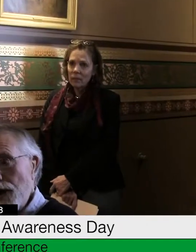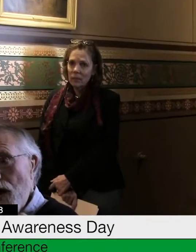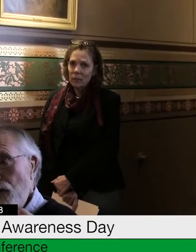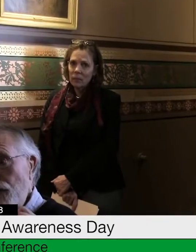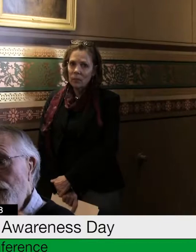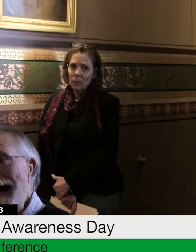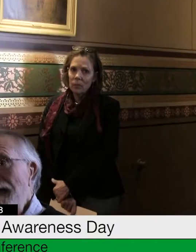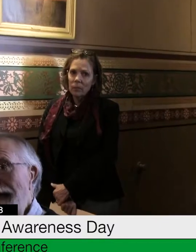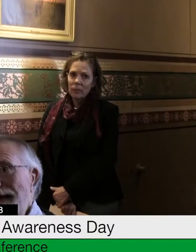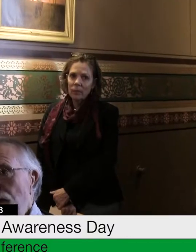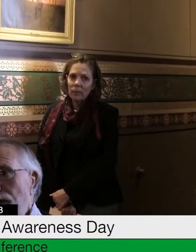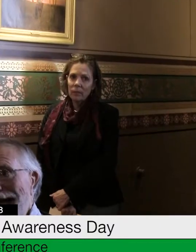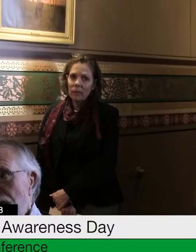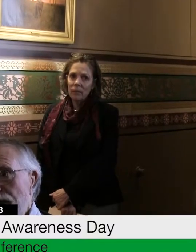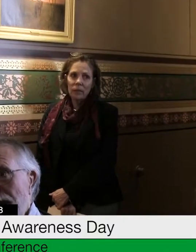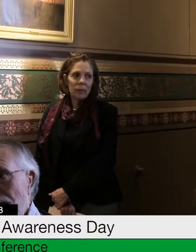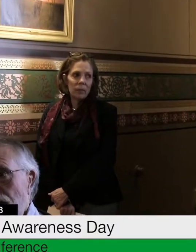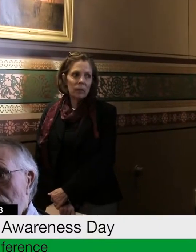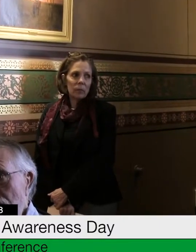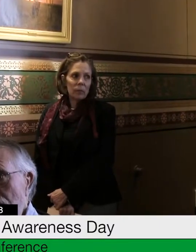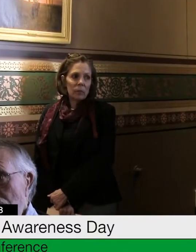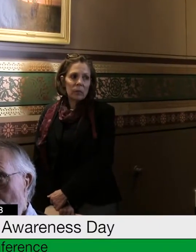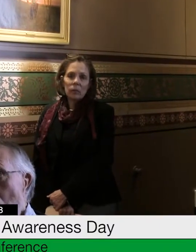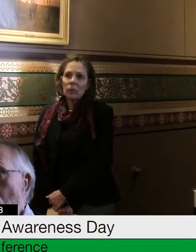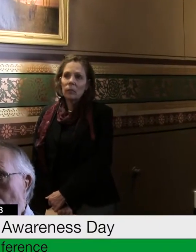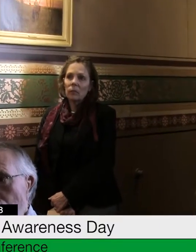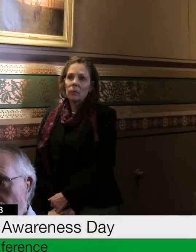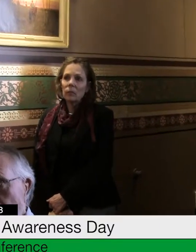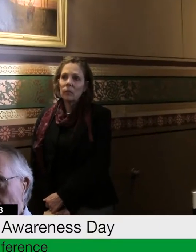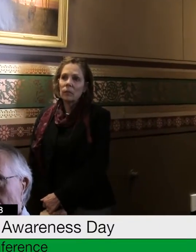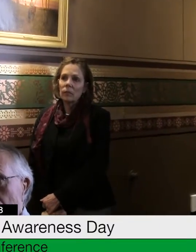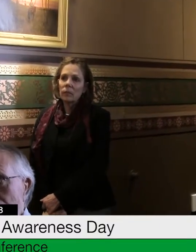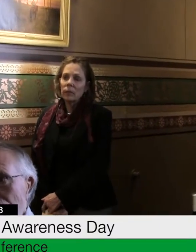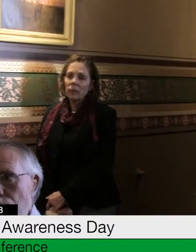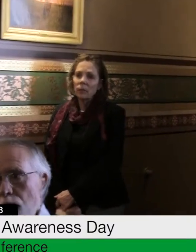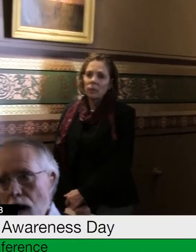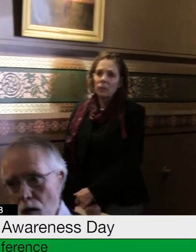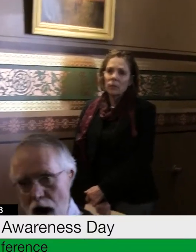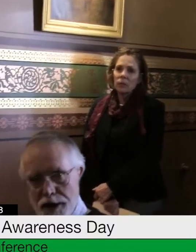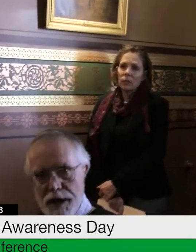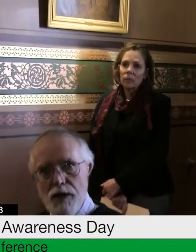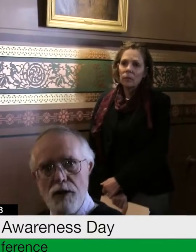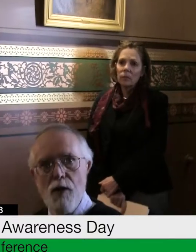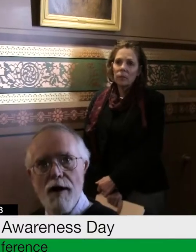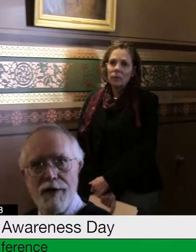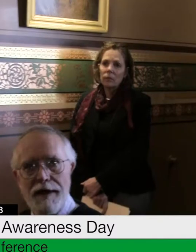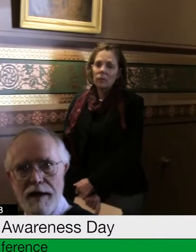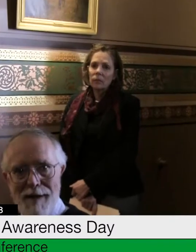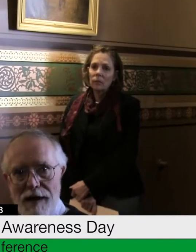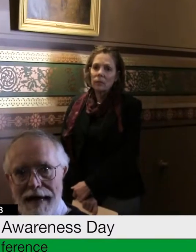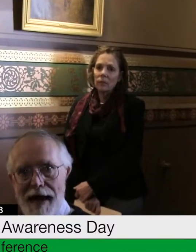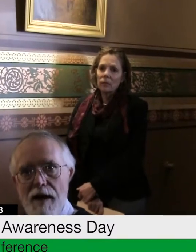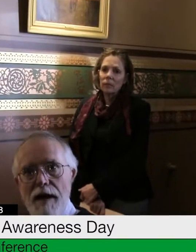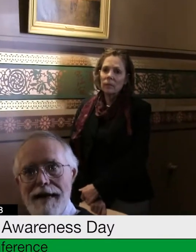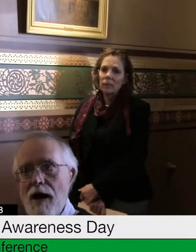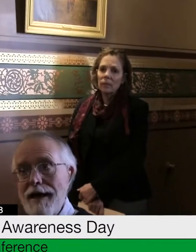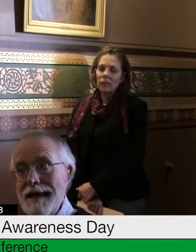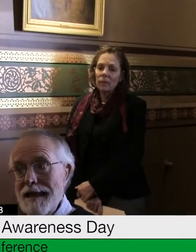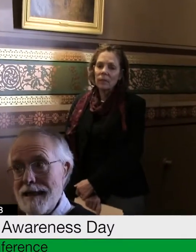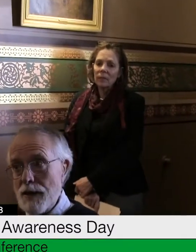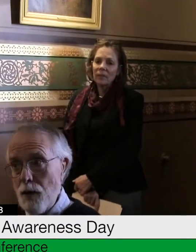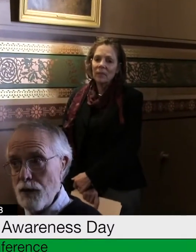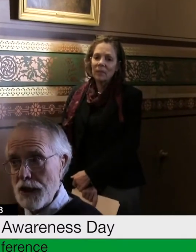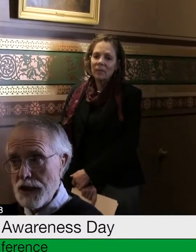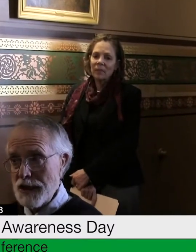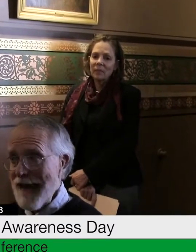so you got to let your legislators know that you are watching, you are thinking about that. Now,